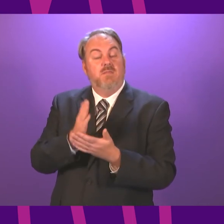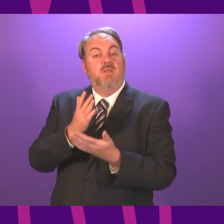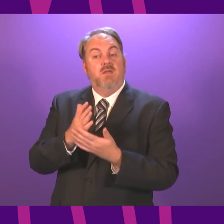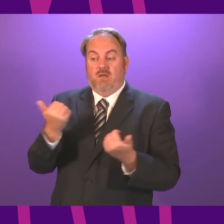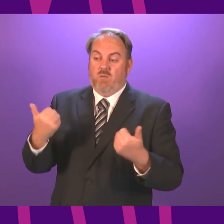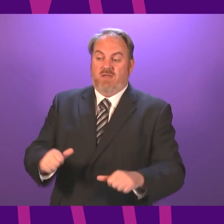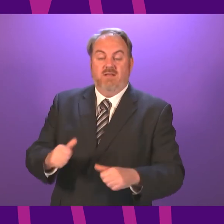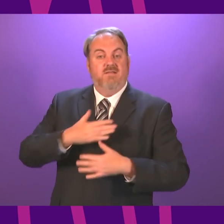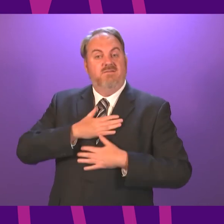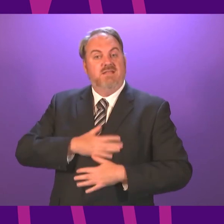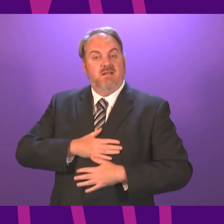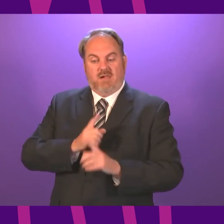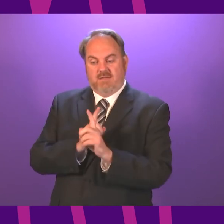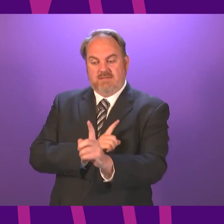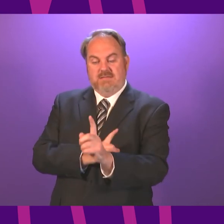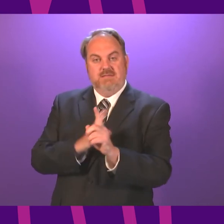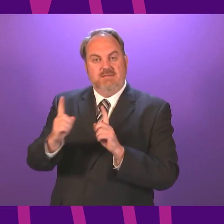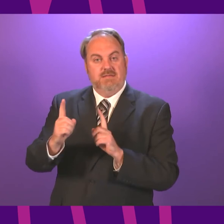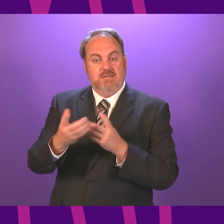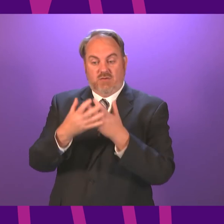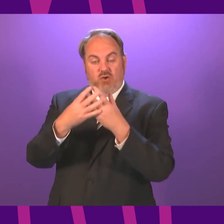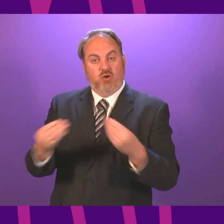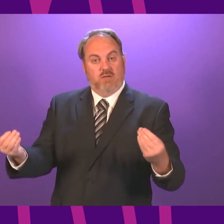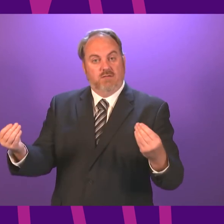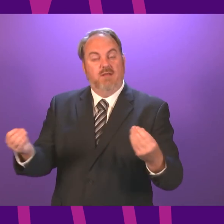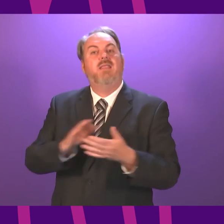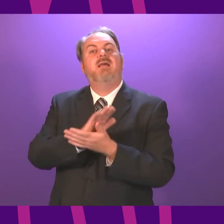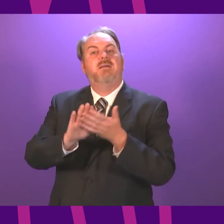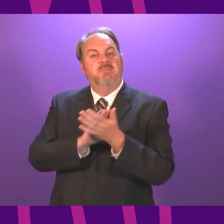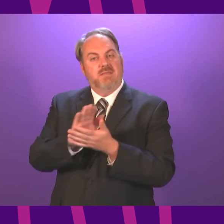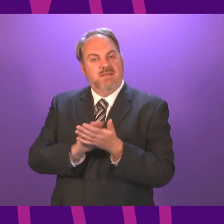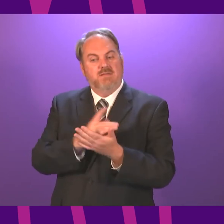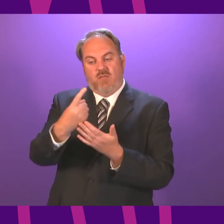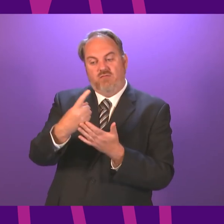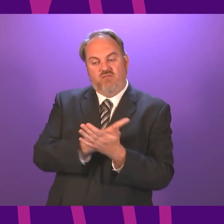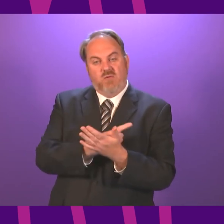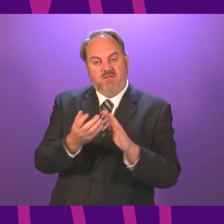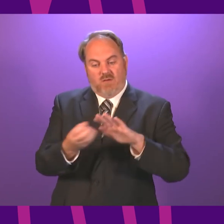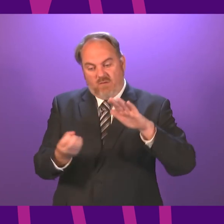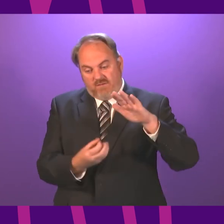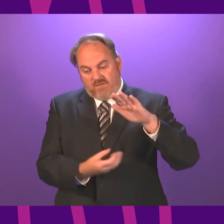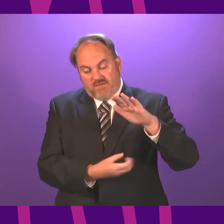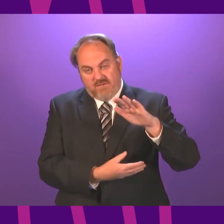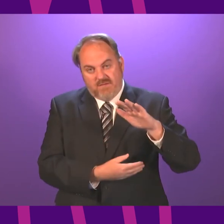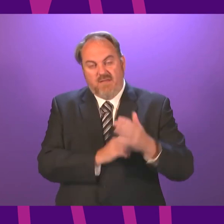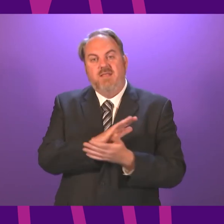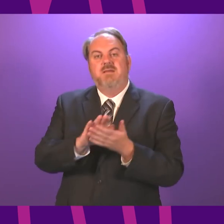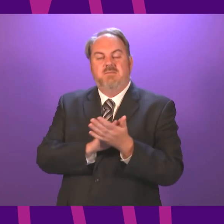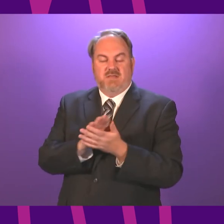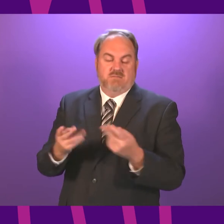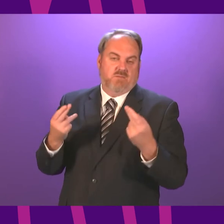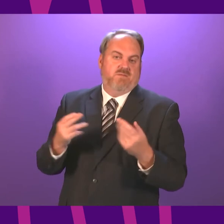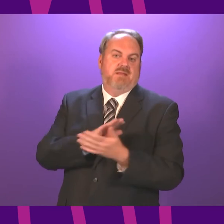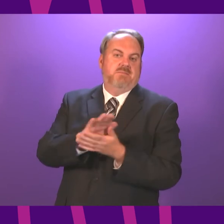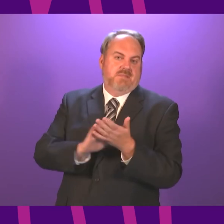distancing is reduced, hopefully removed altogether, and as more restrictions are eased, then we will see, and the Scottish Government will